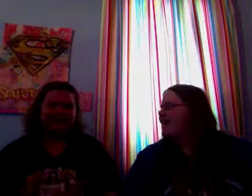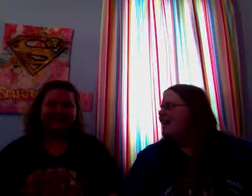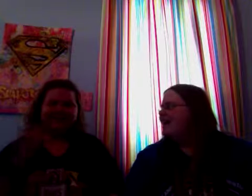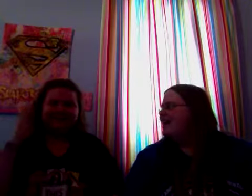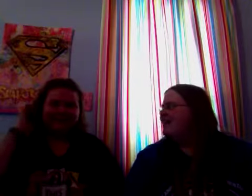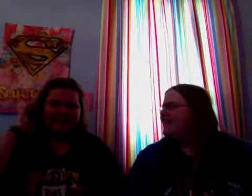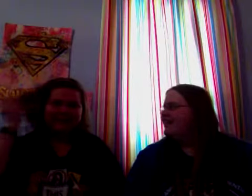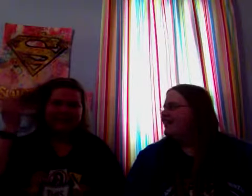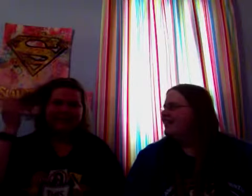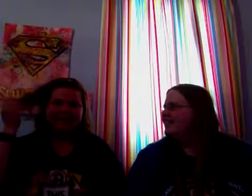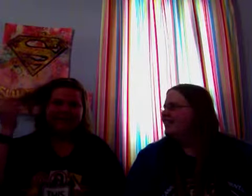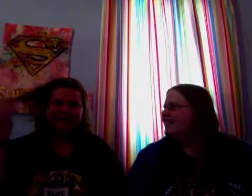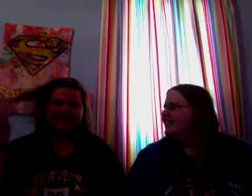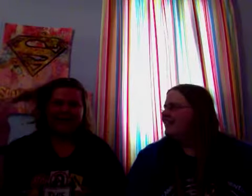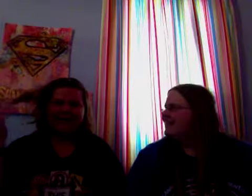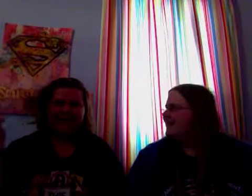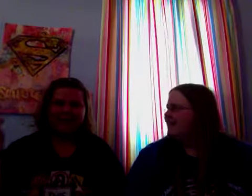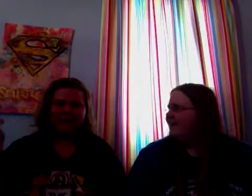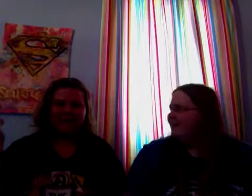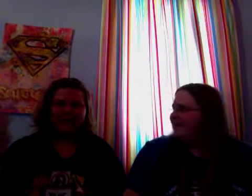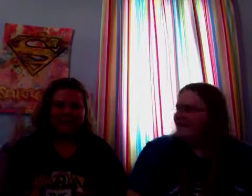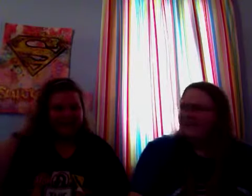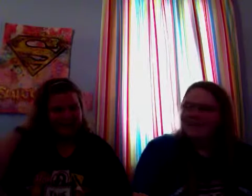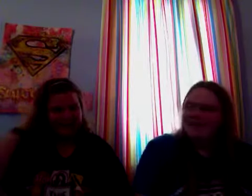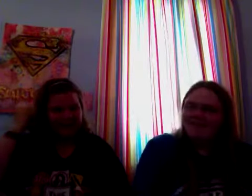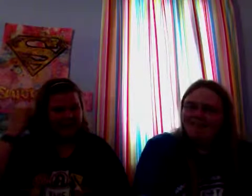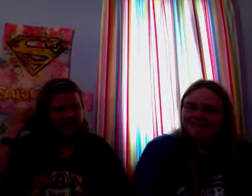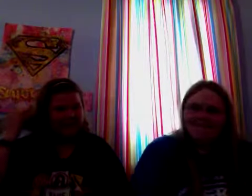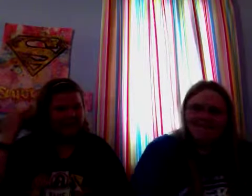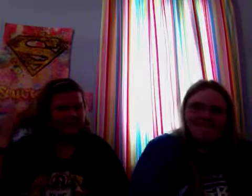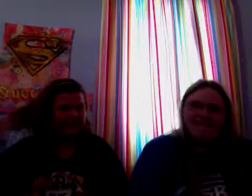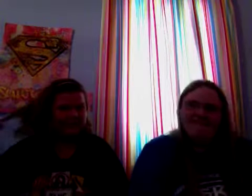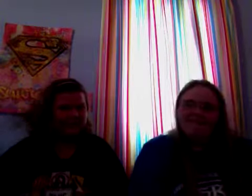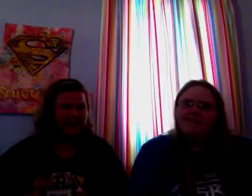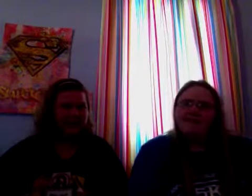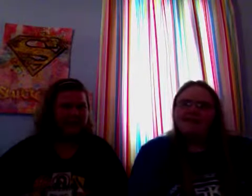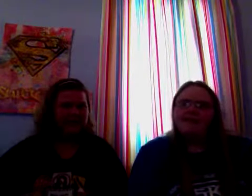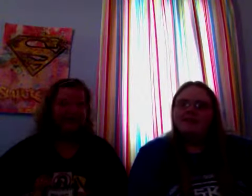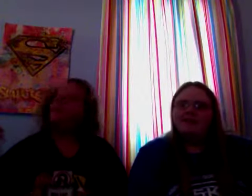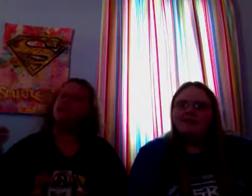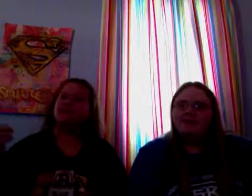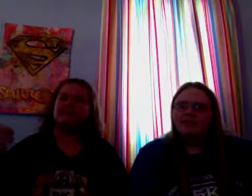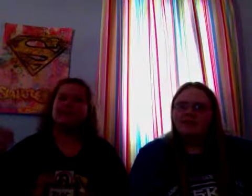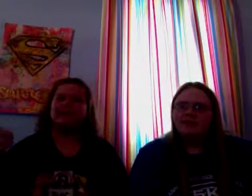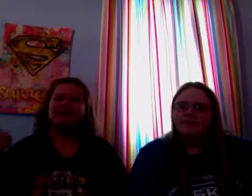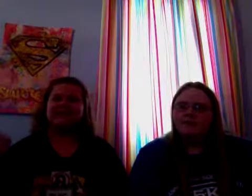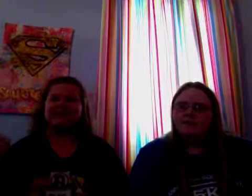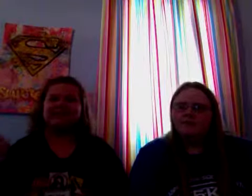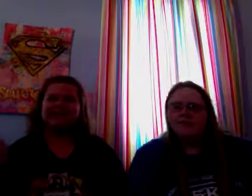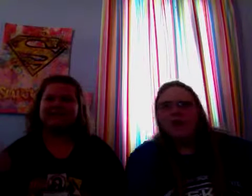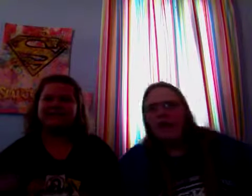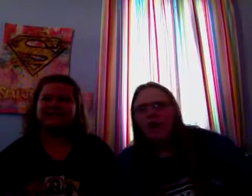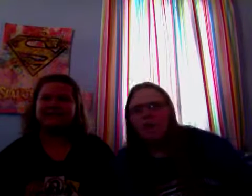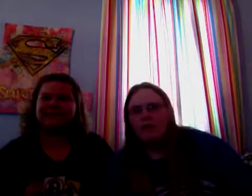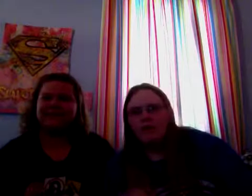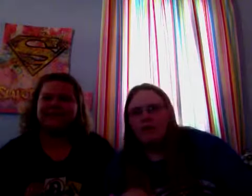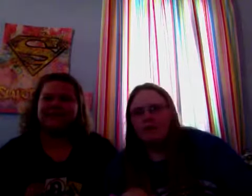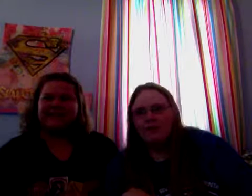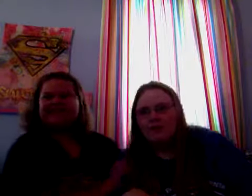but this is me growing up I don't have black hair anymore and my hair's not straight it's curly and it naturally does this we're in ninth grade people